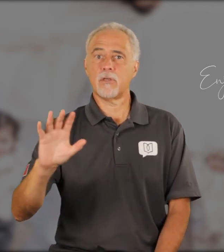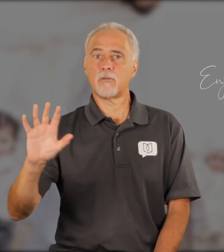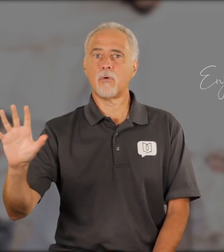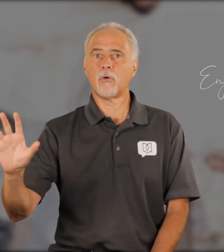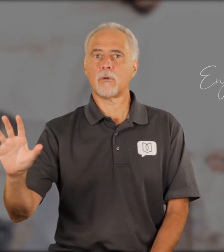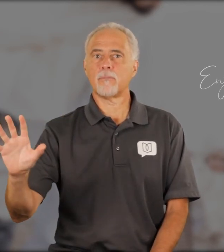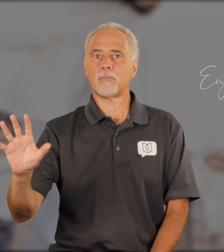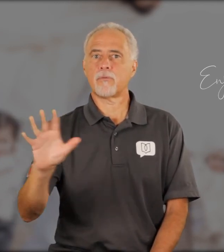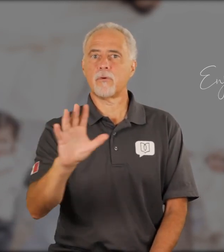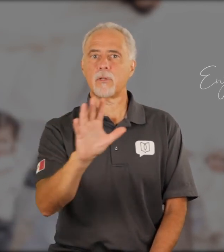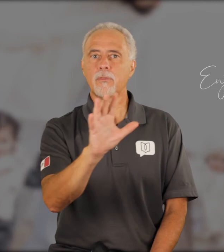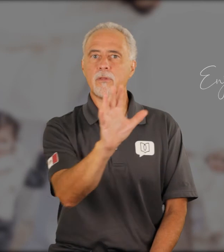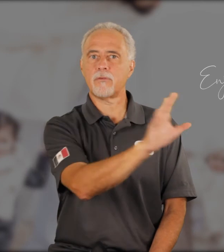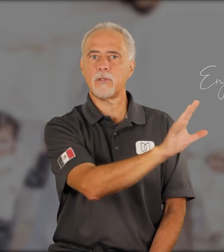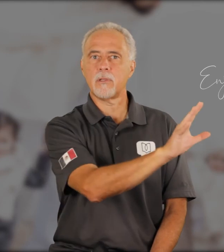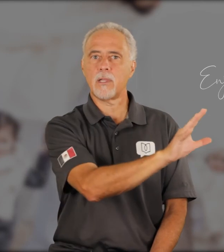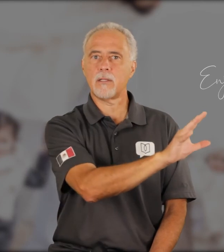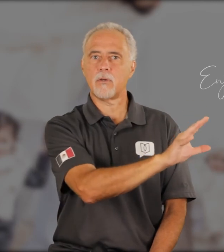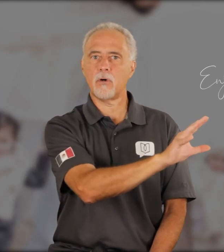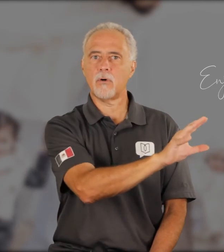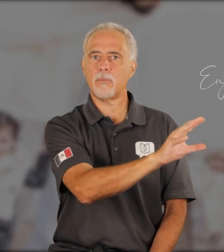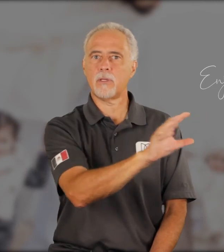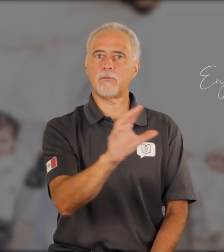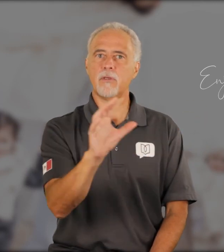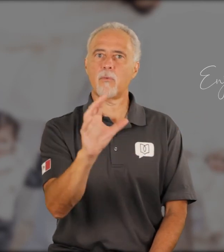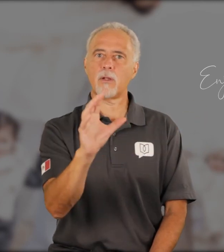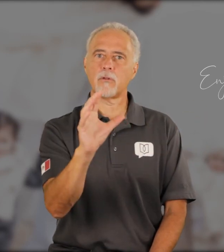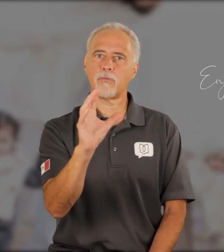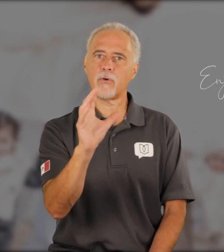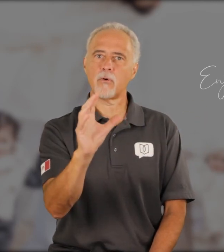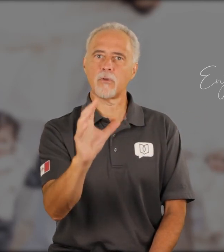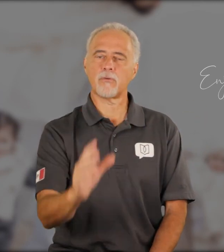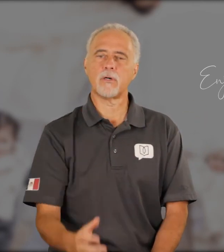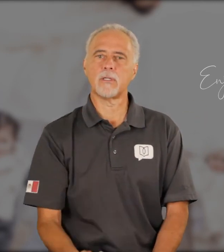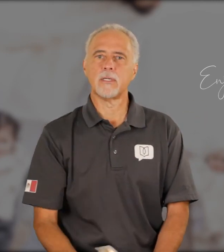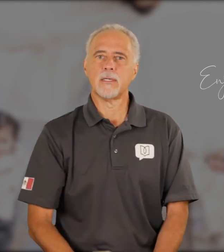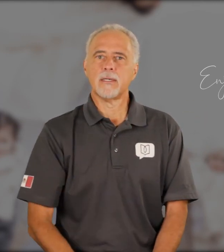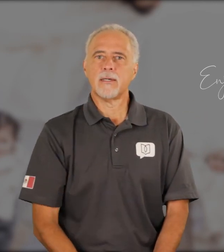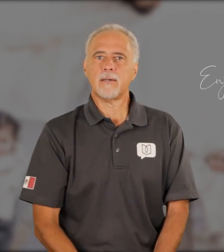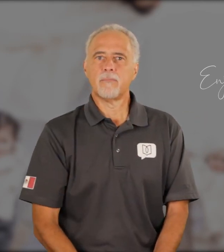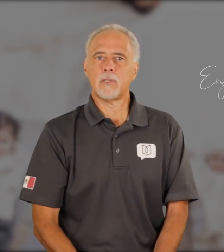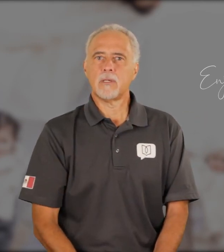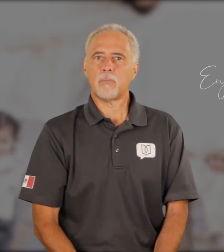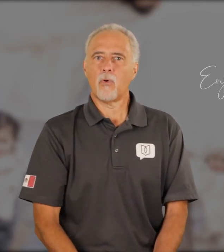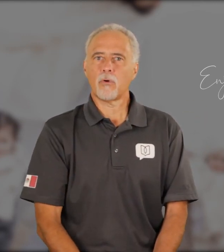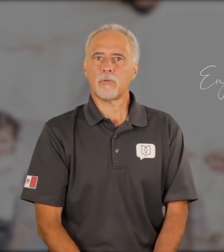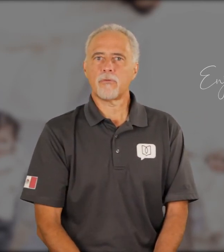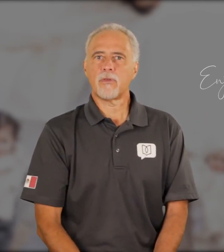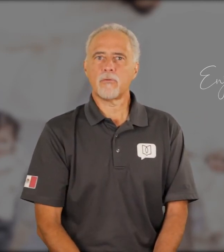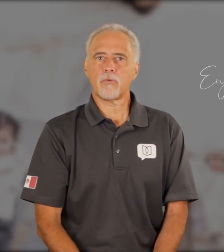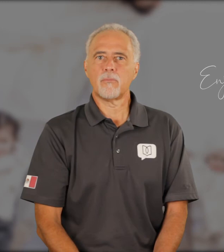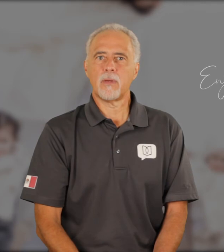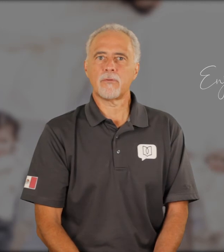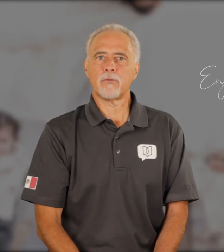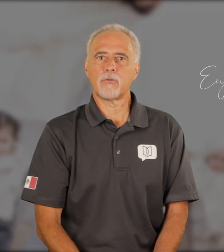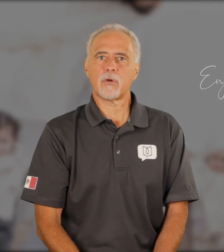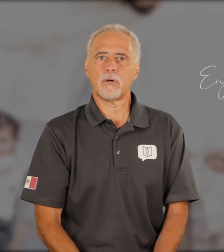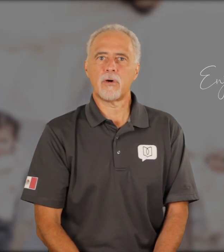ignored, so many things he let go because he wanted to focus on the important central message of